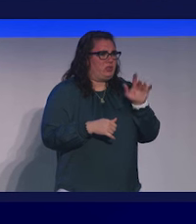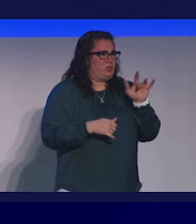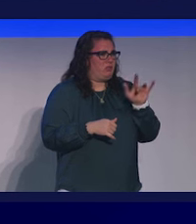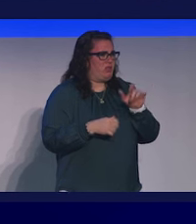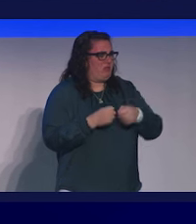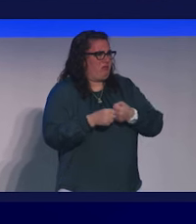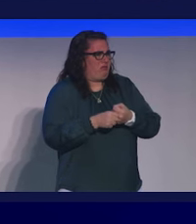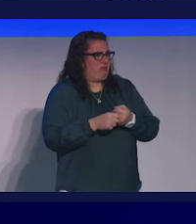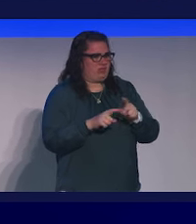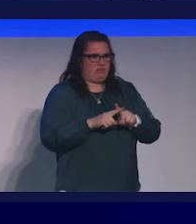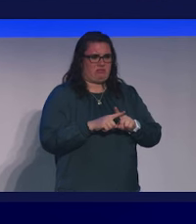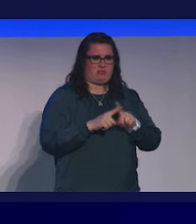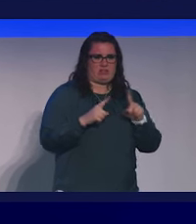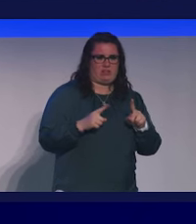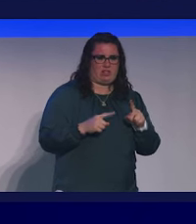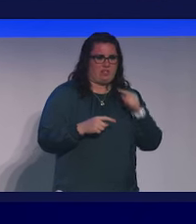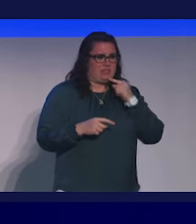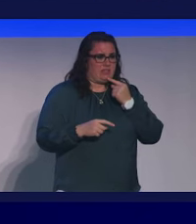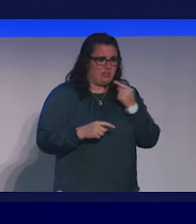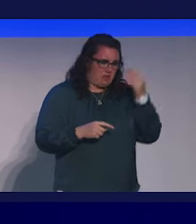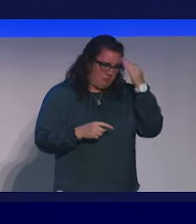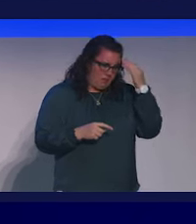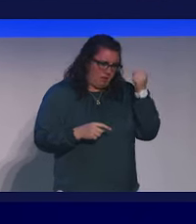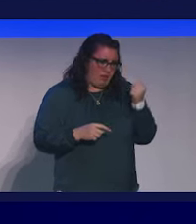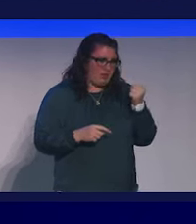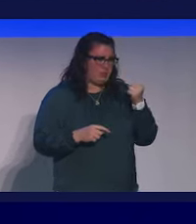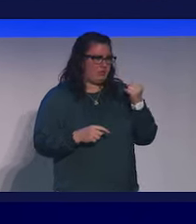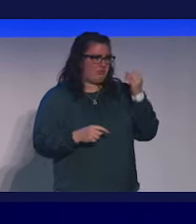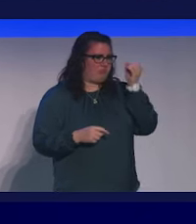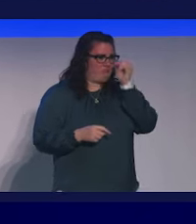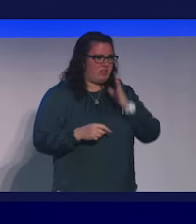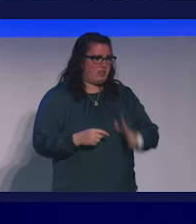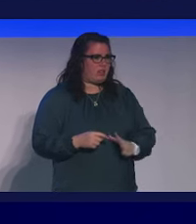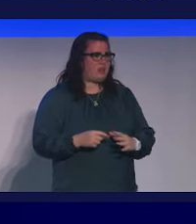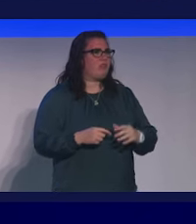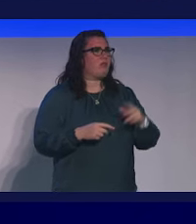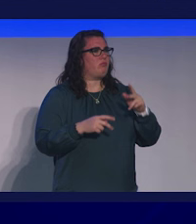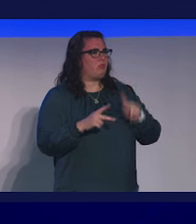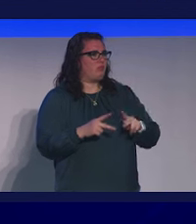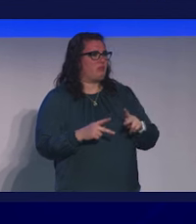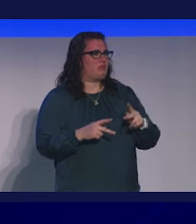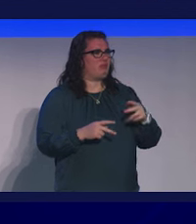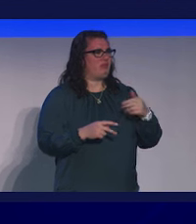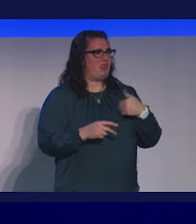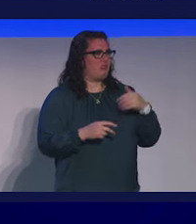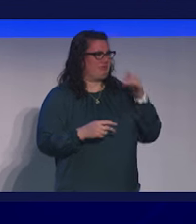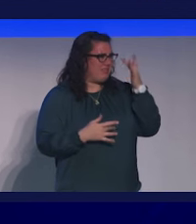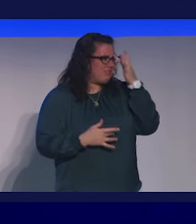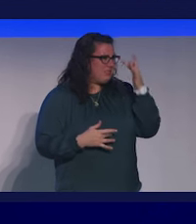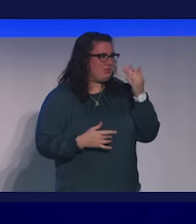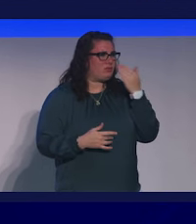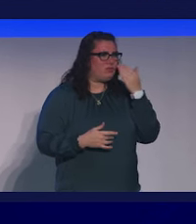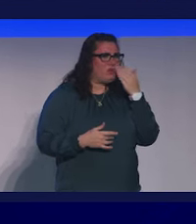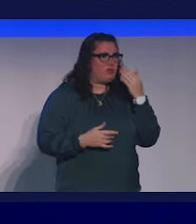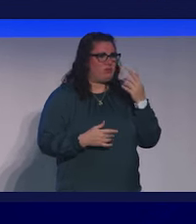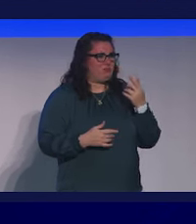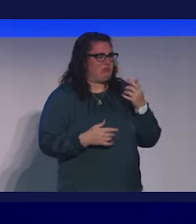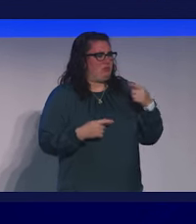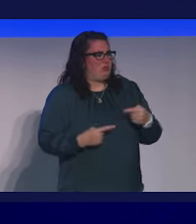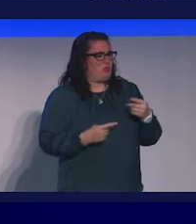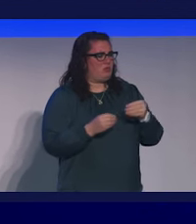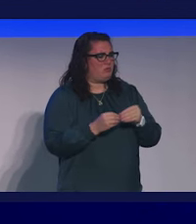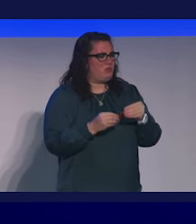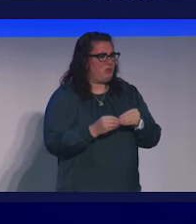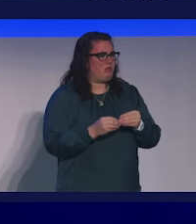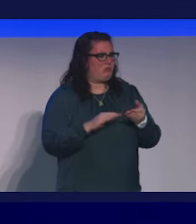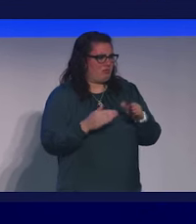difference for someone with serious mental illness, a schizophrenia, bipolar disorder, than someone who does not. We weren't surprised. And why?